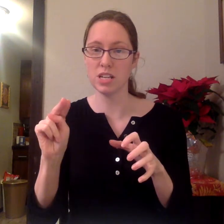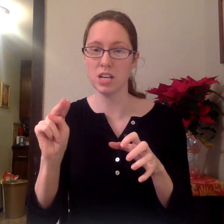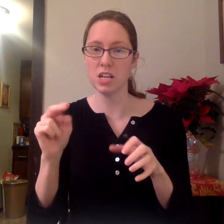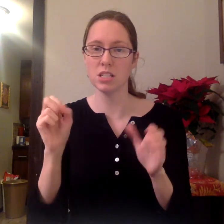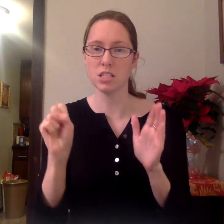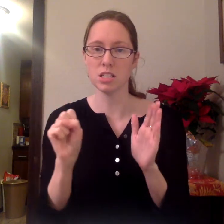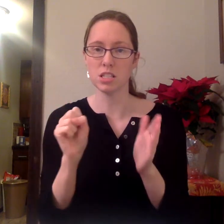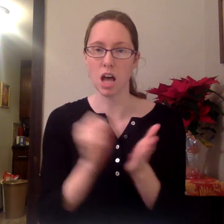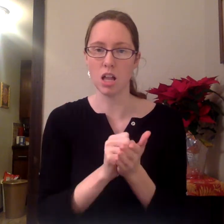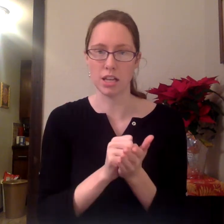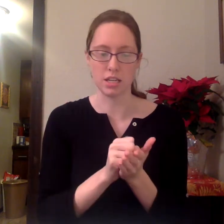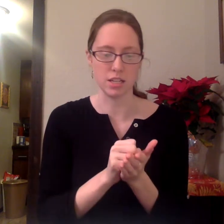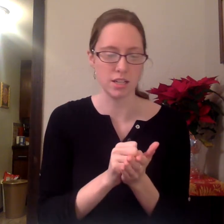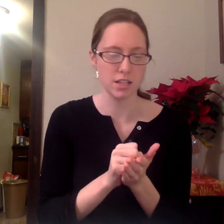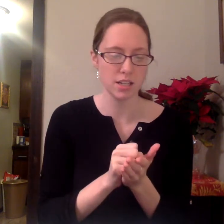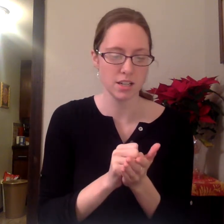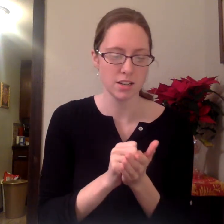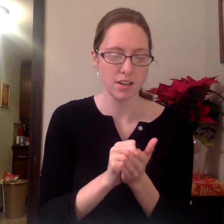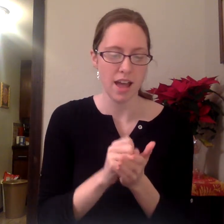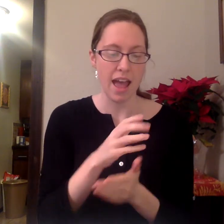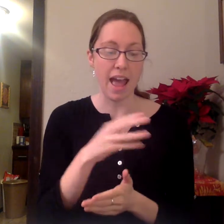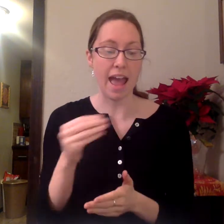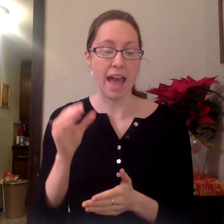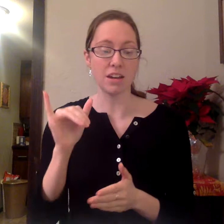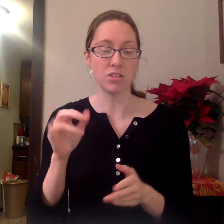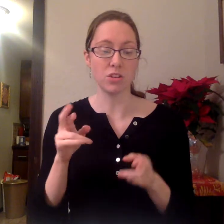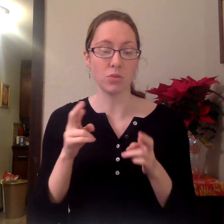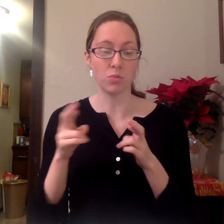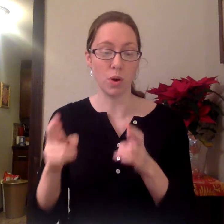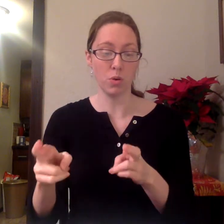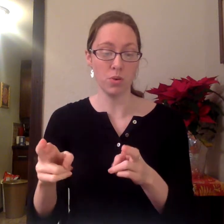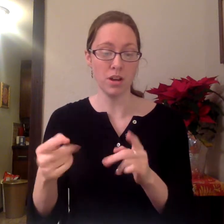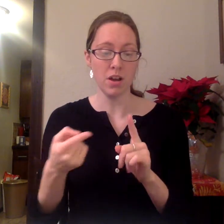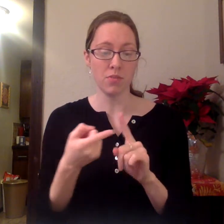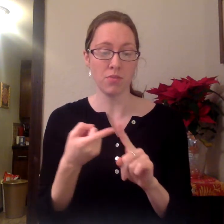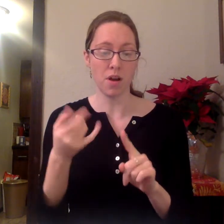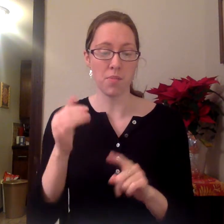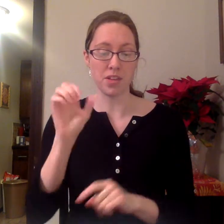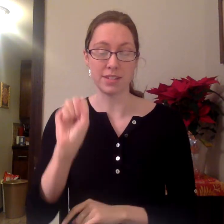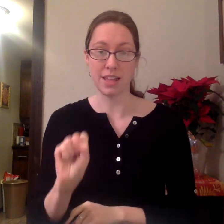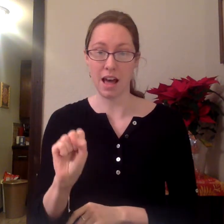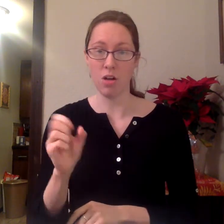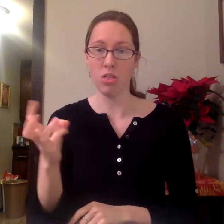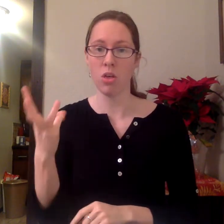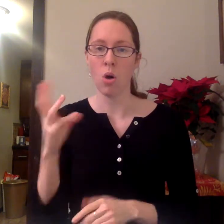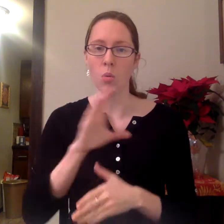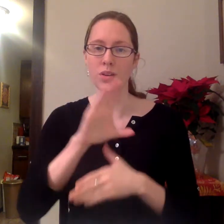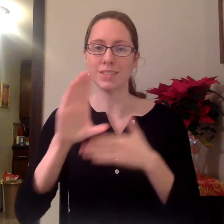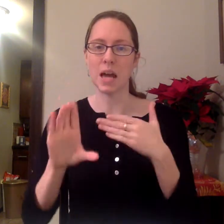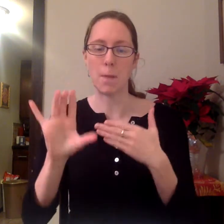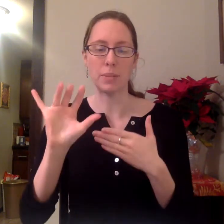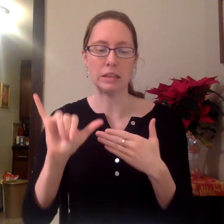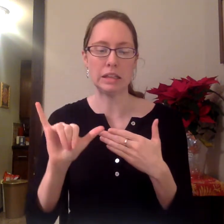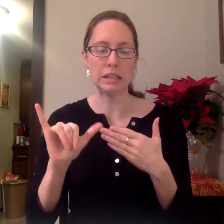solid. And the road from the south was completely